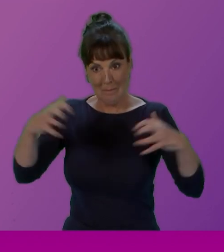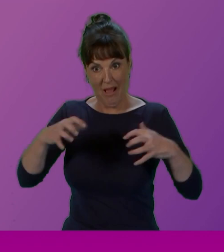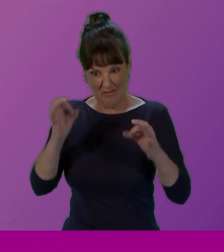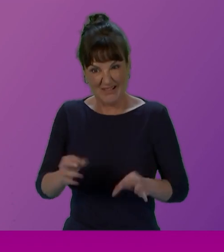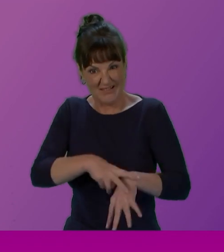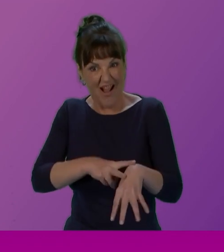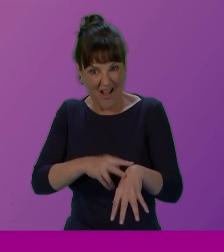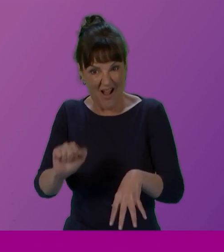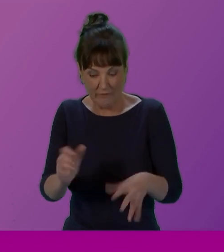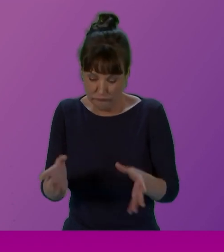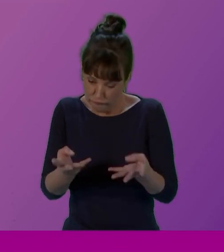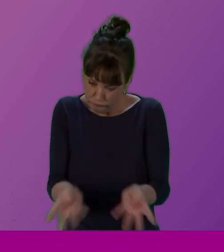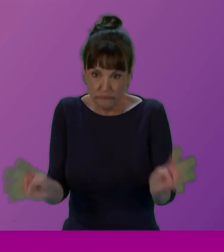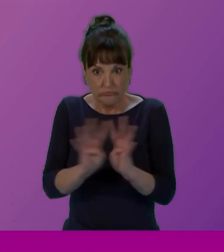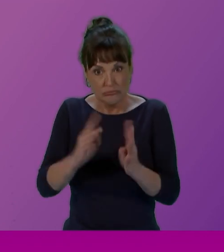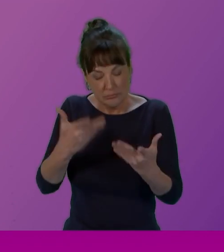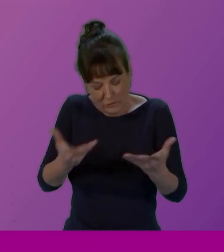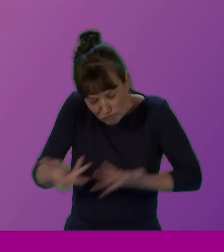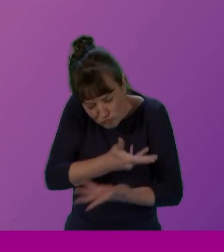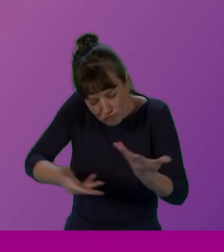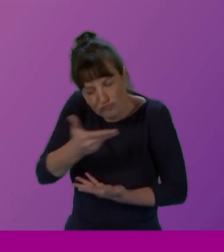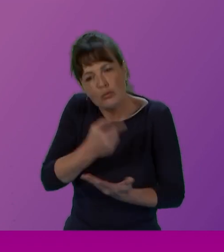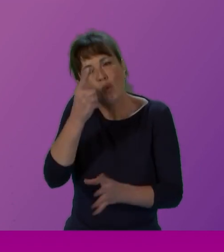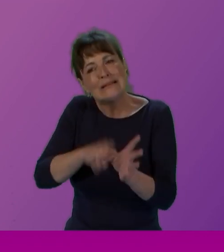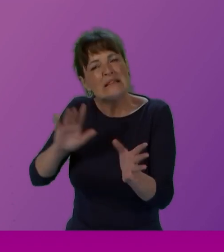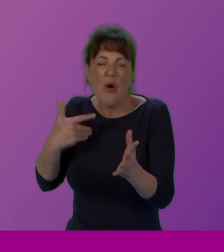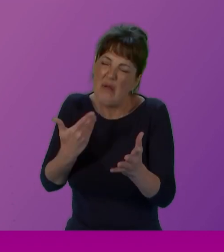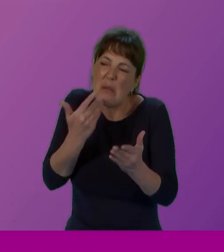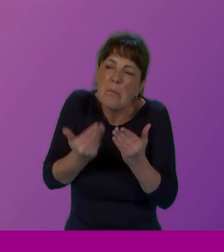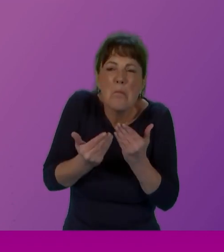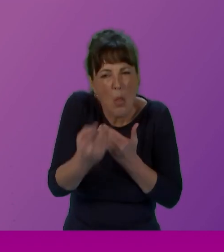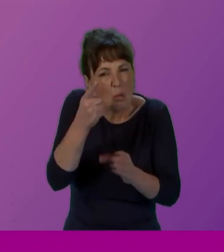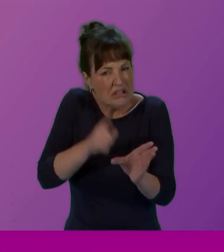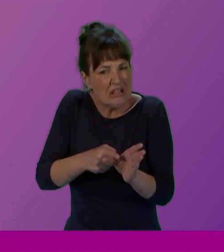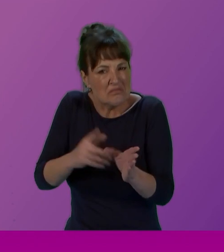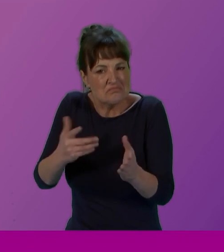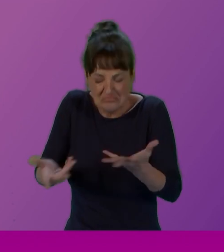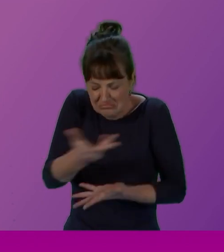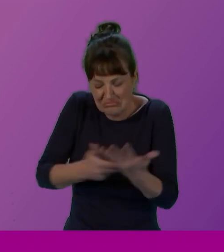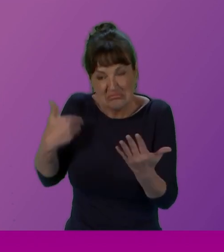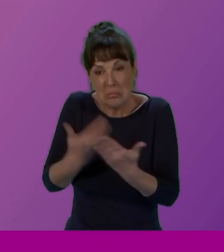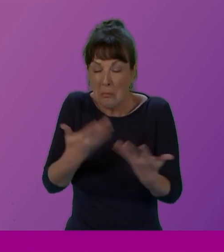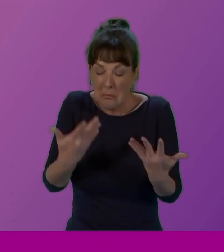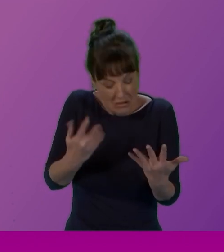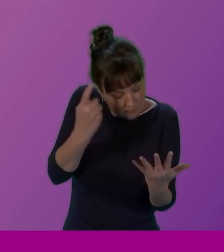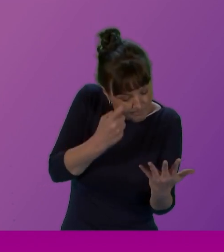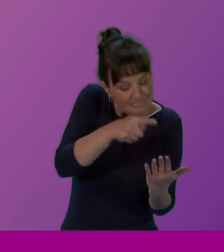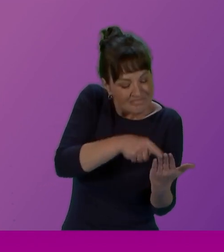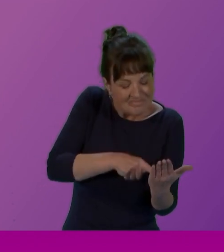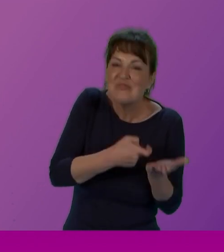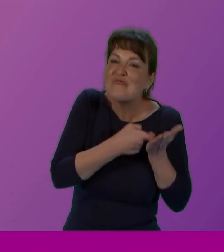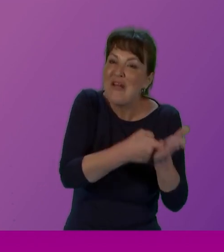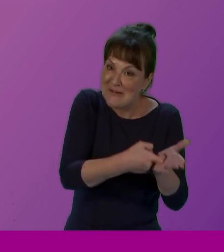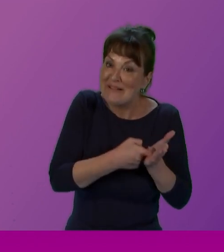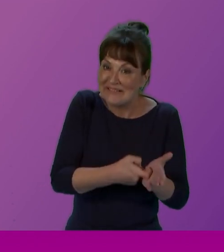So we've done this work over the last year, over the last year and a bit. We've carefully considered our recommendations, and just yesterday